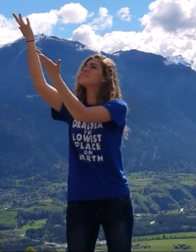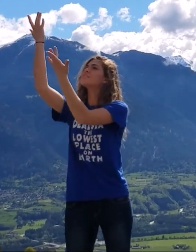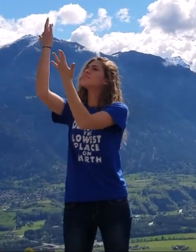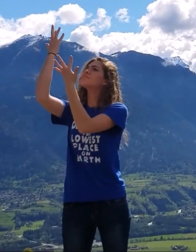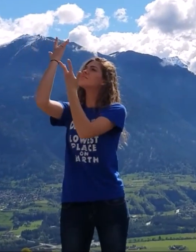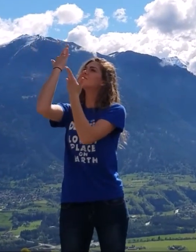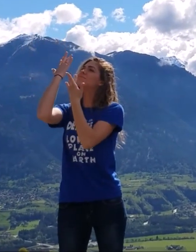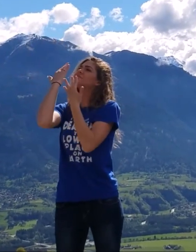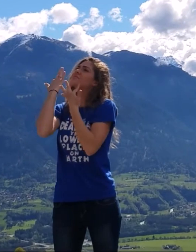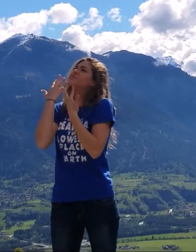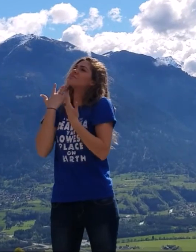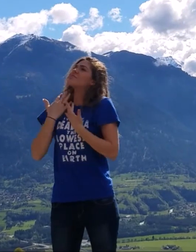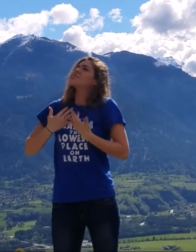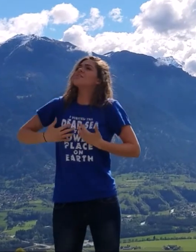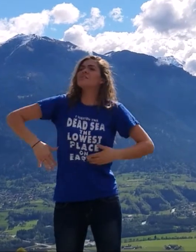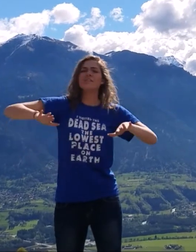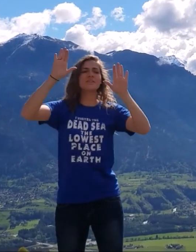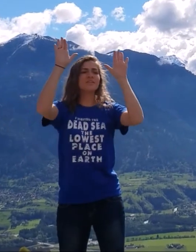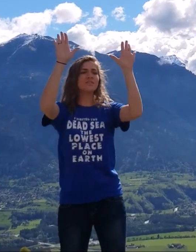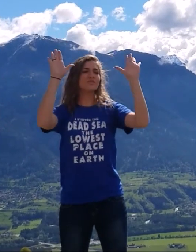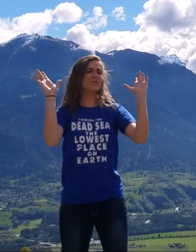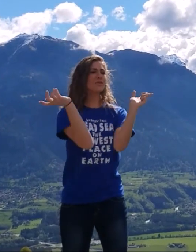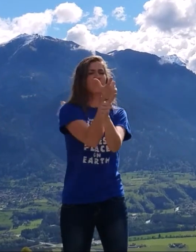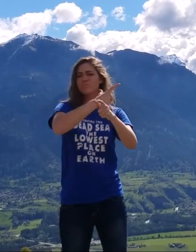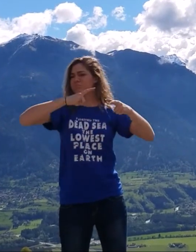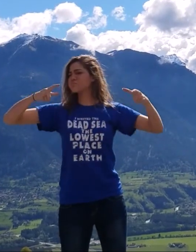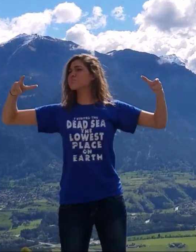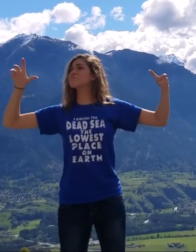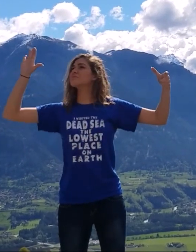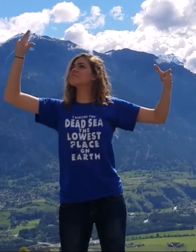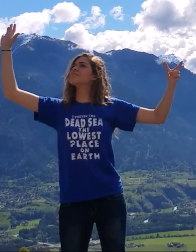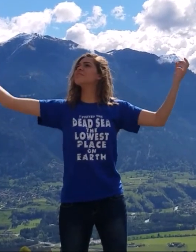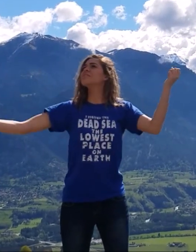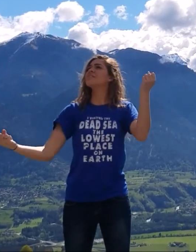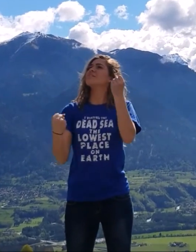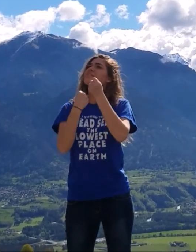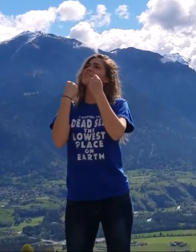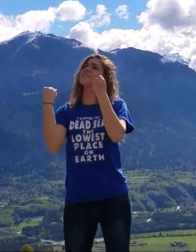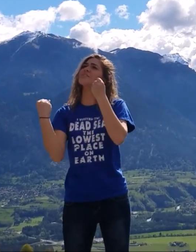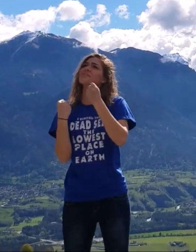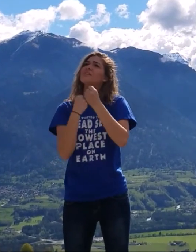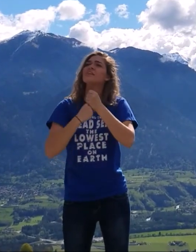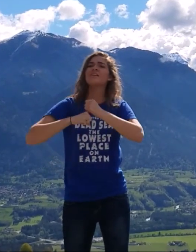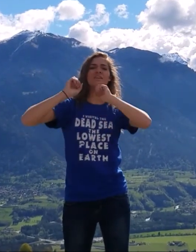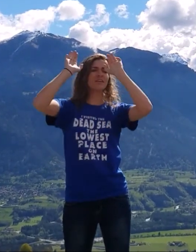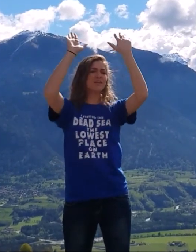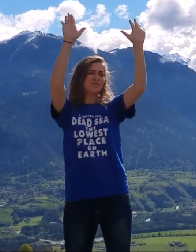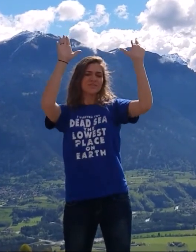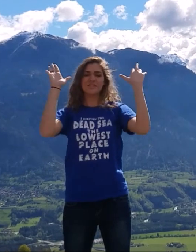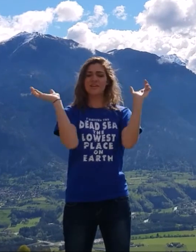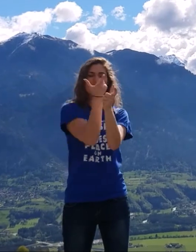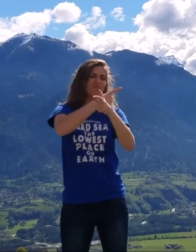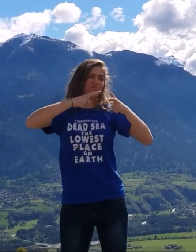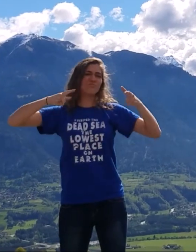Great is Thy faithfulness Great is Thy